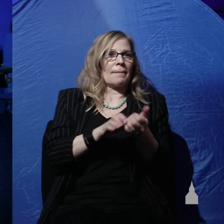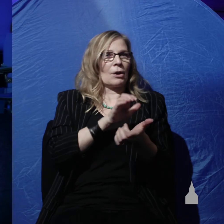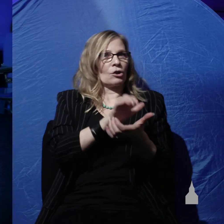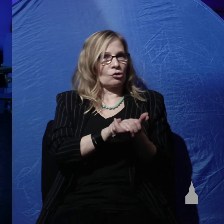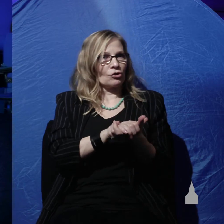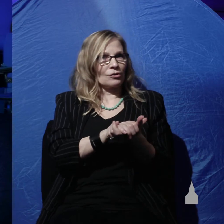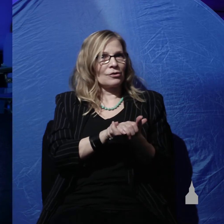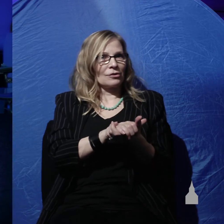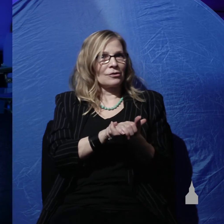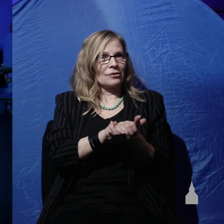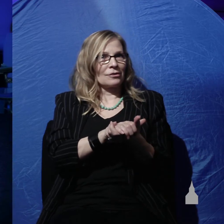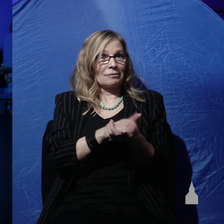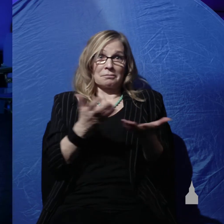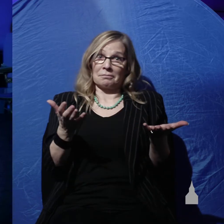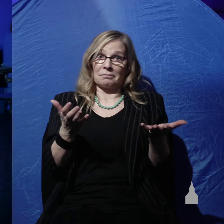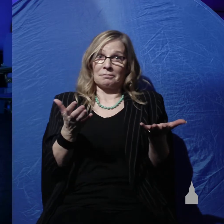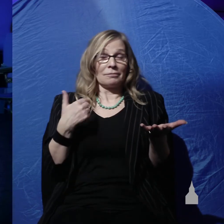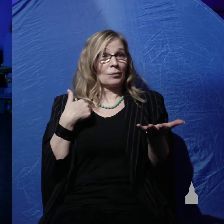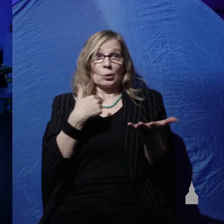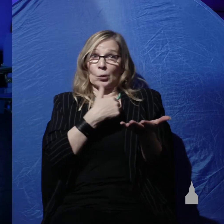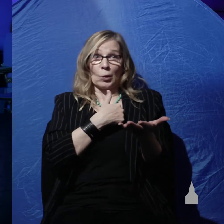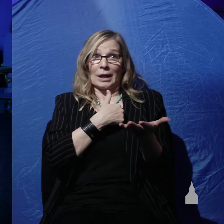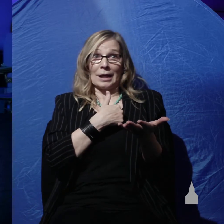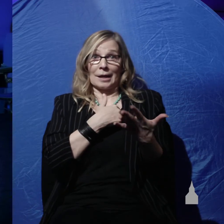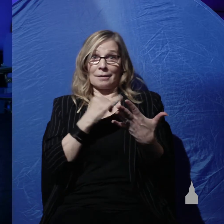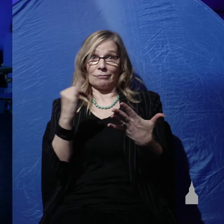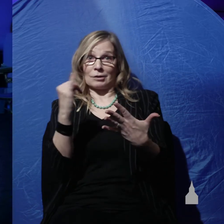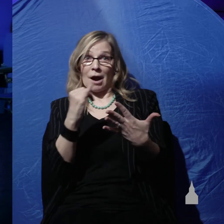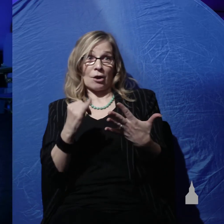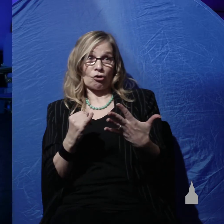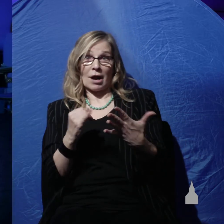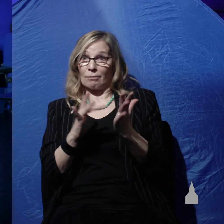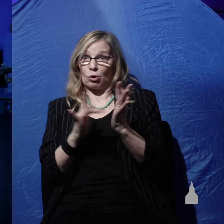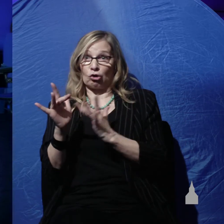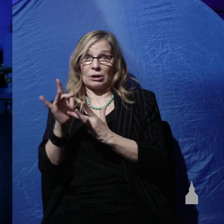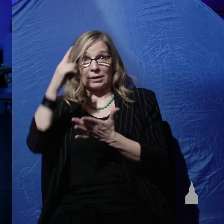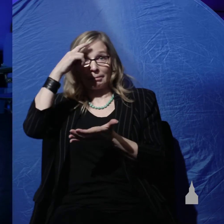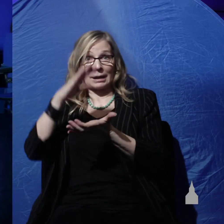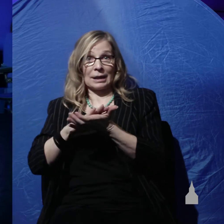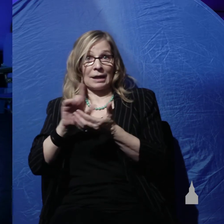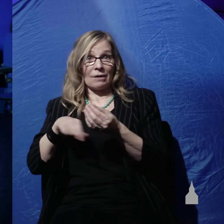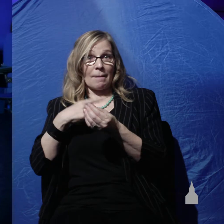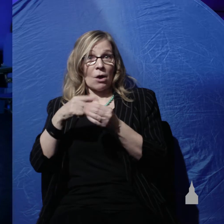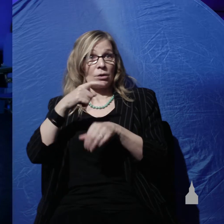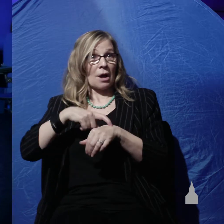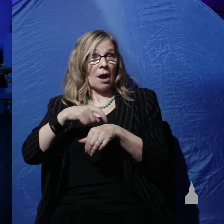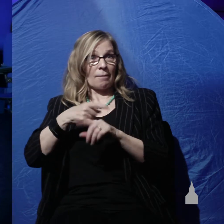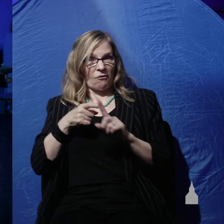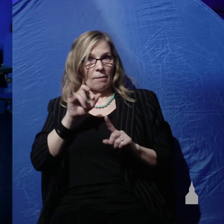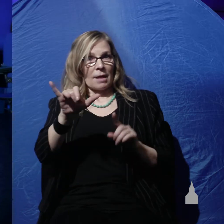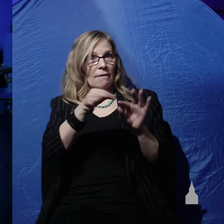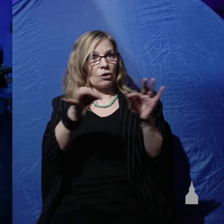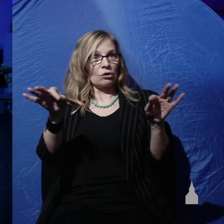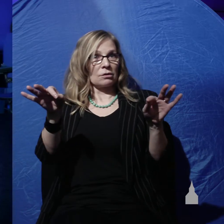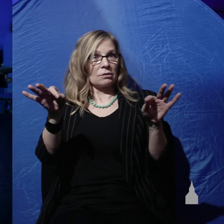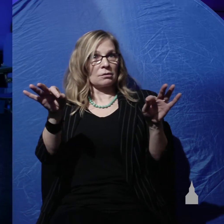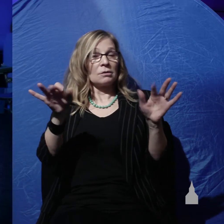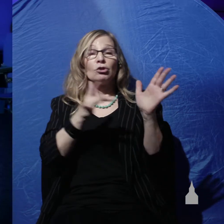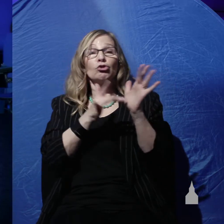Now, we can diagram what Jesus believed about time from this verse. When Jesus made that statement,